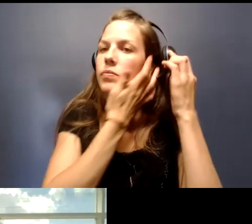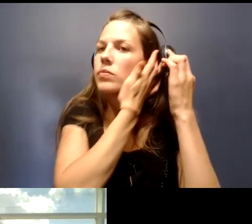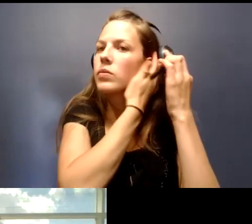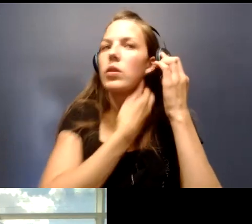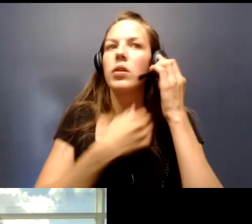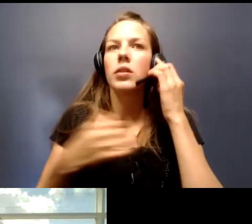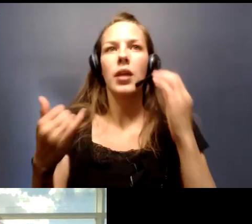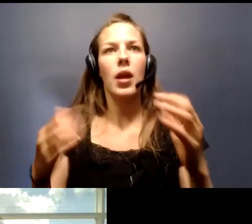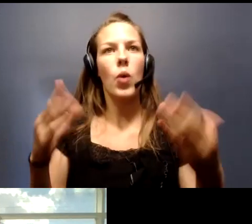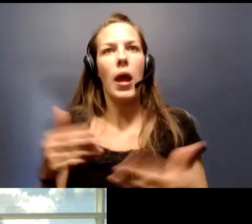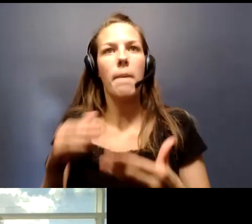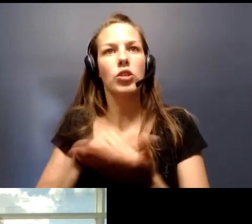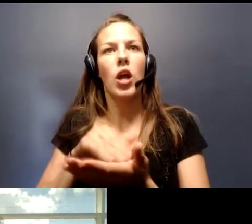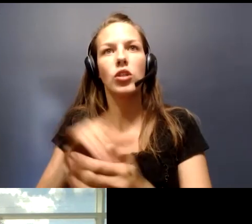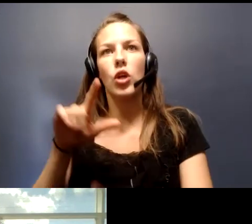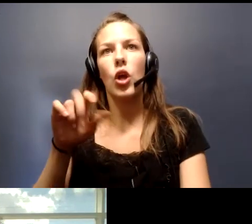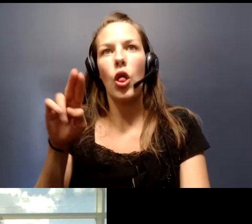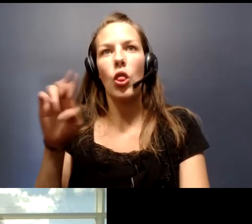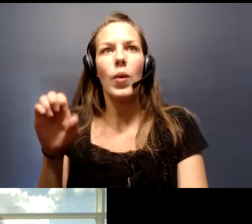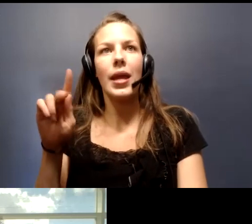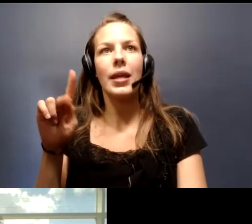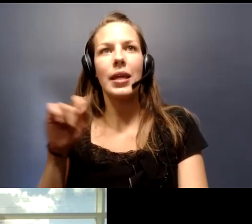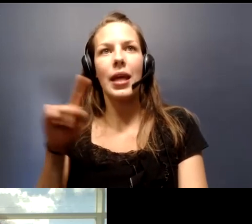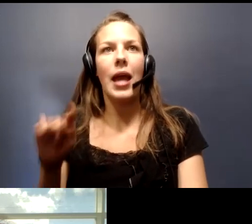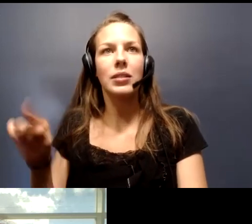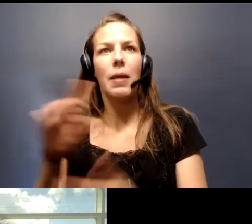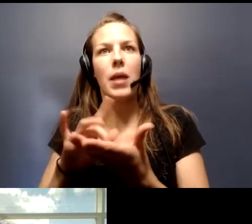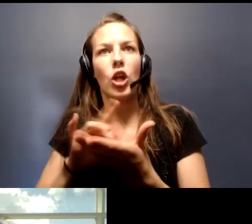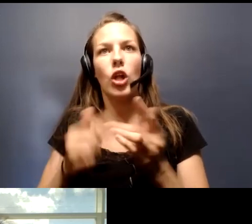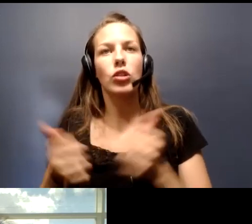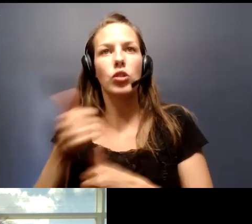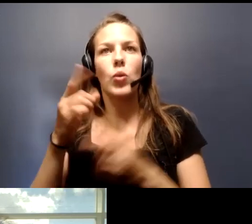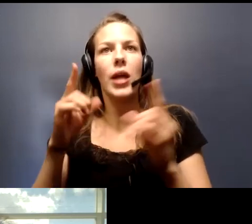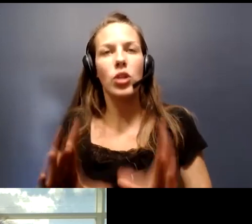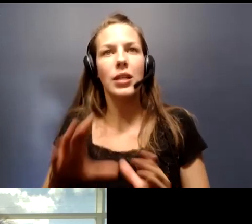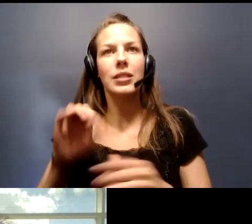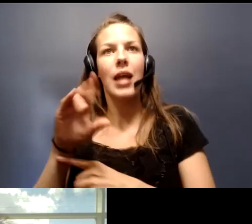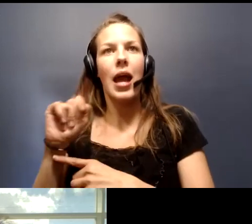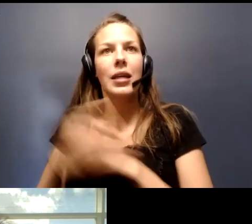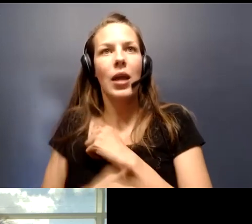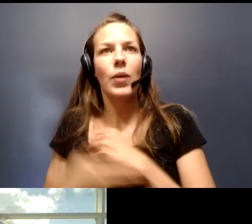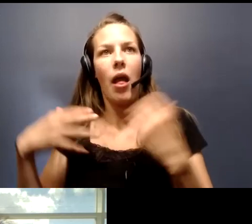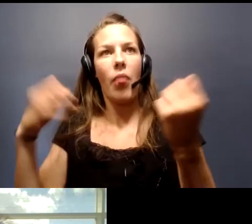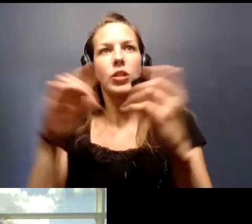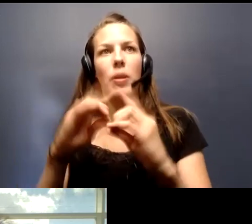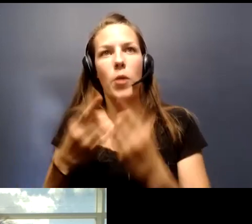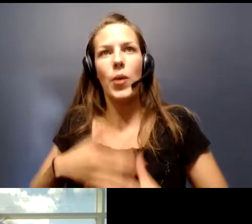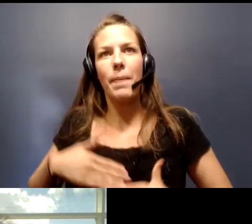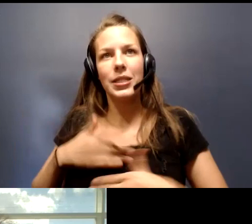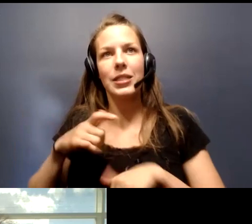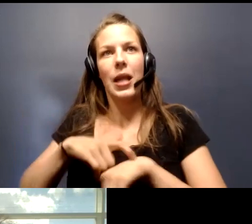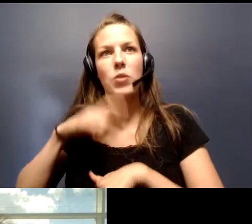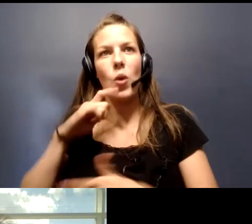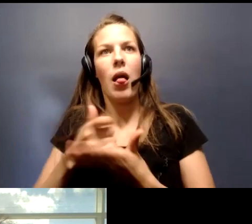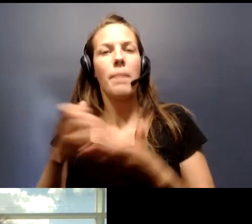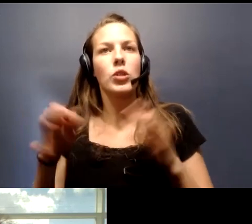back Dr. Louis Katz, our Medical Director at the Scott County Health Department. We appreciate his time today to help describe the current